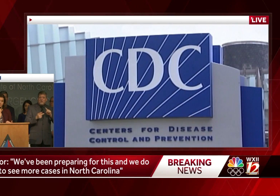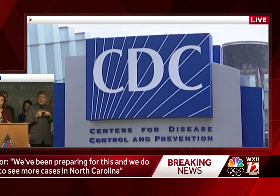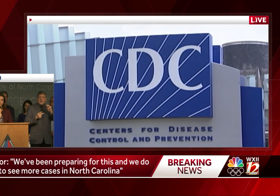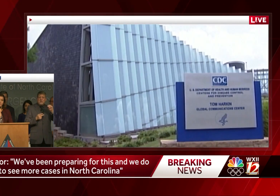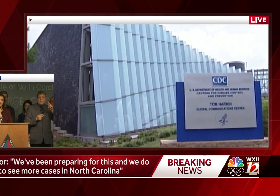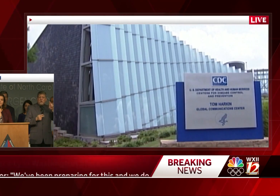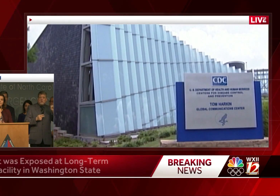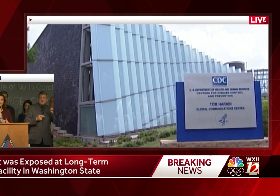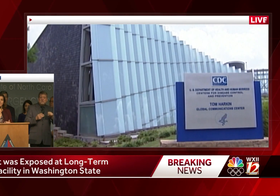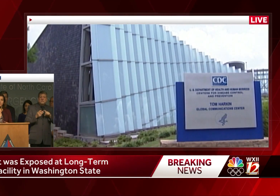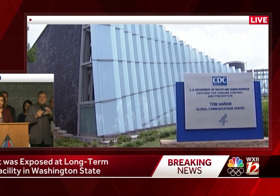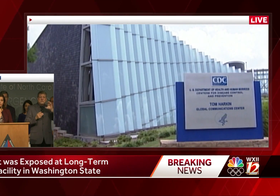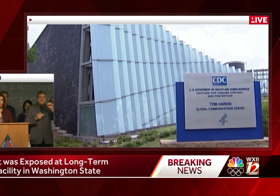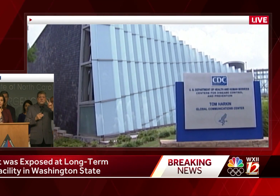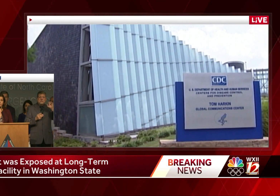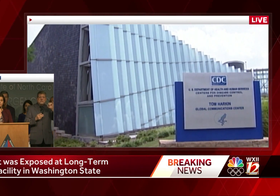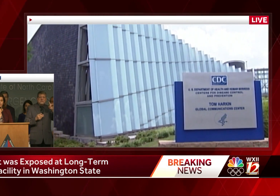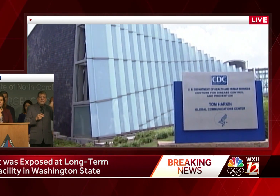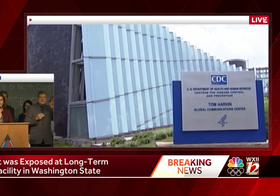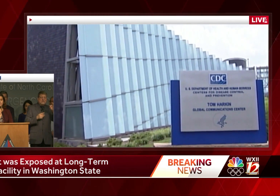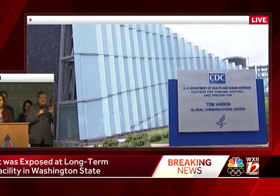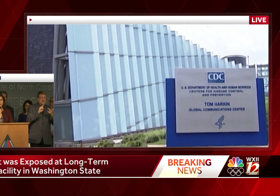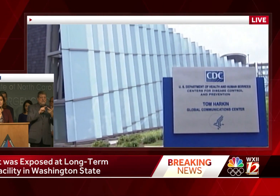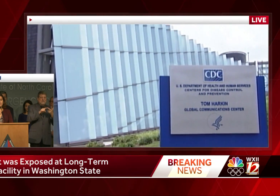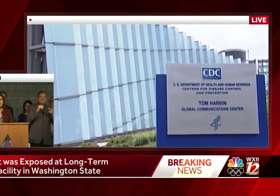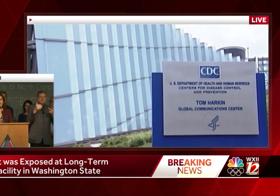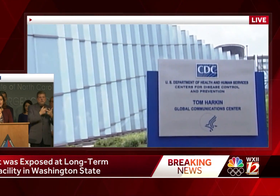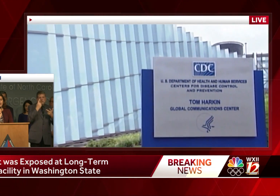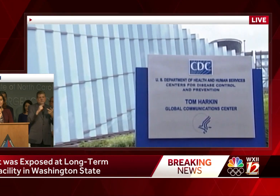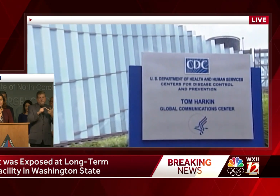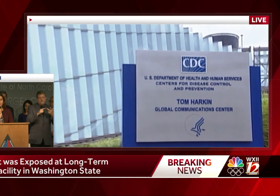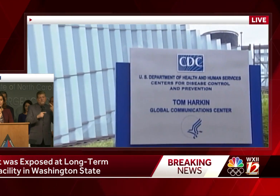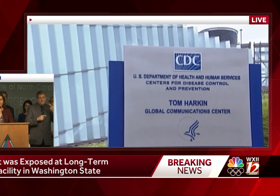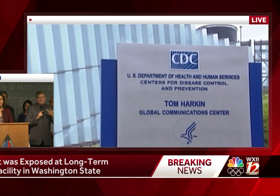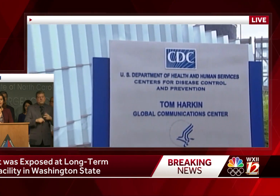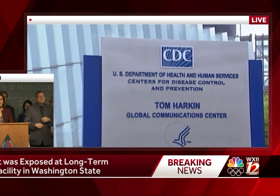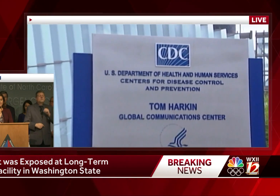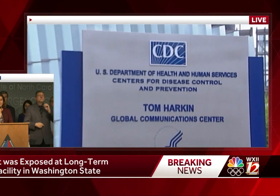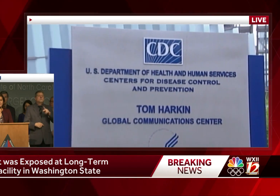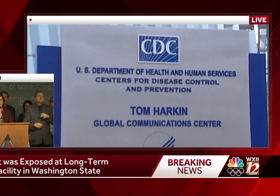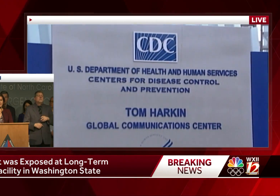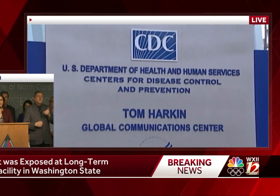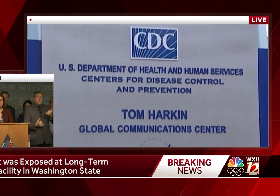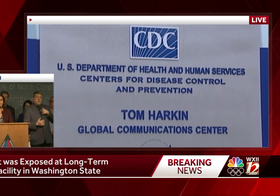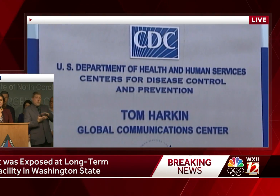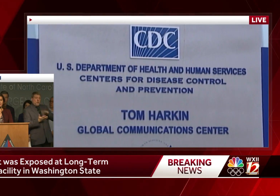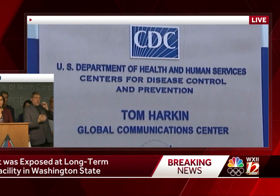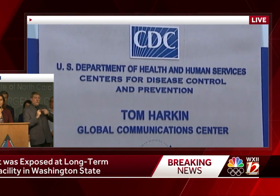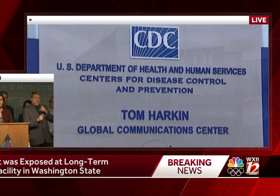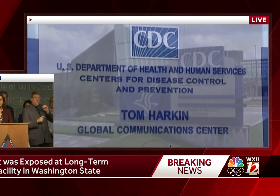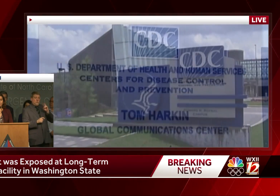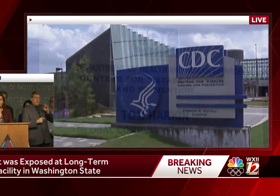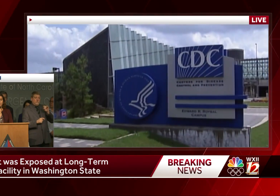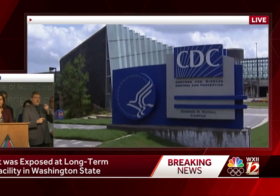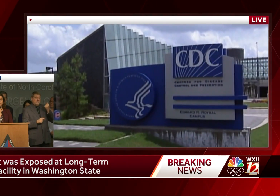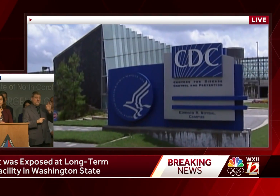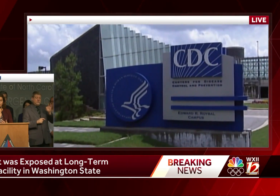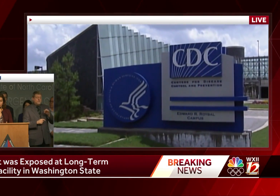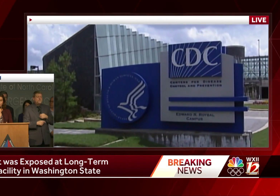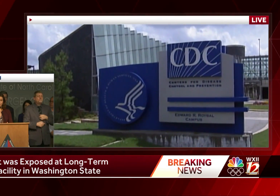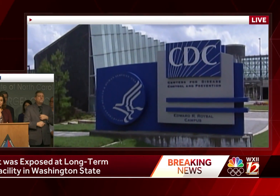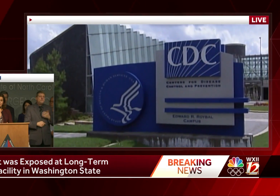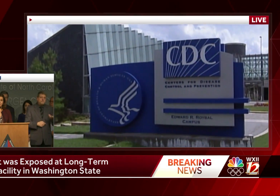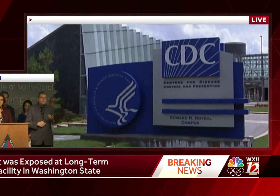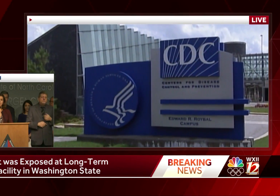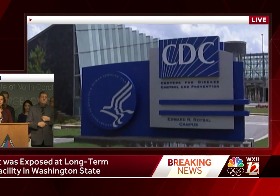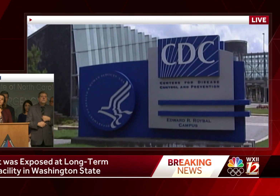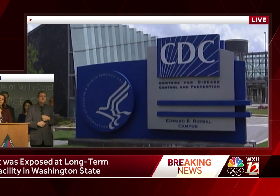and then this COVID-19 is a new rare one as well. What we are finding is that for this